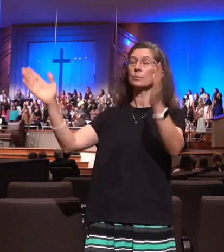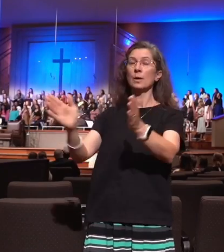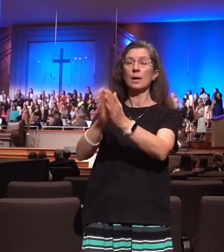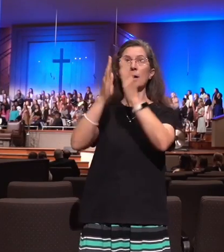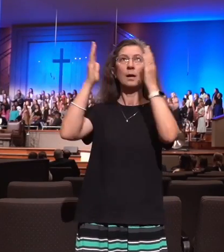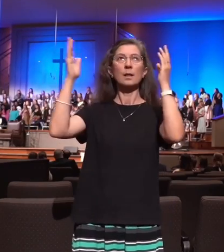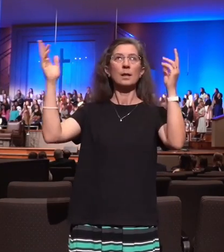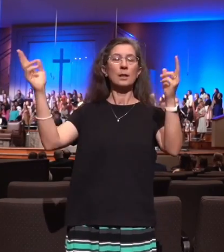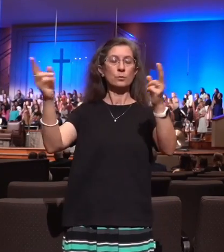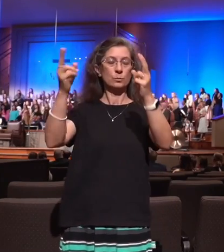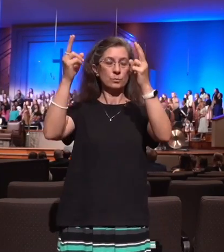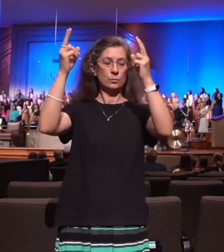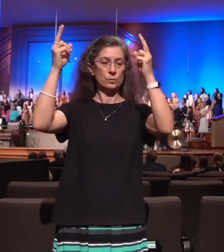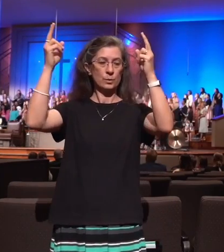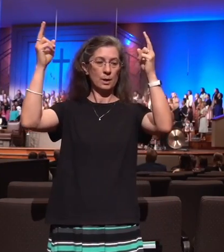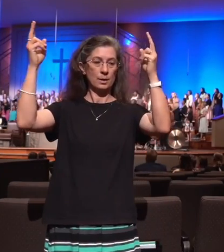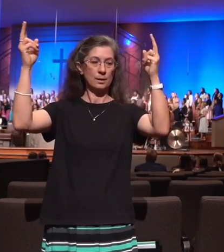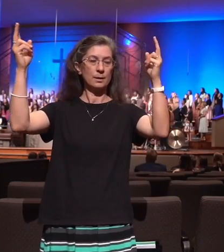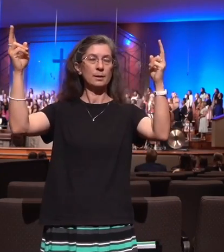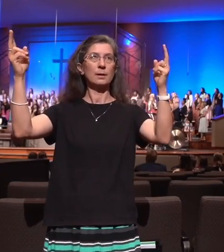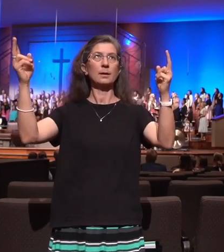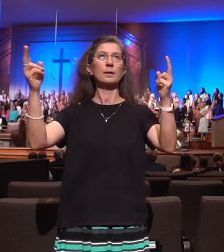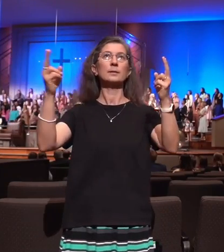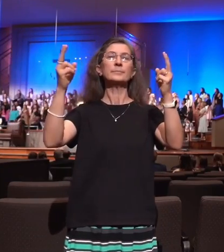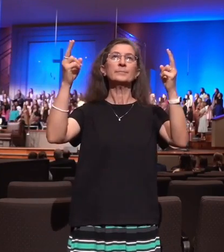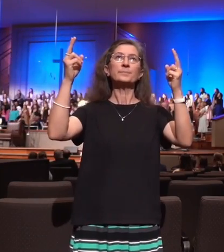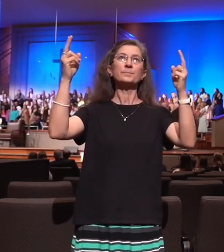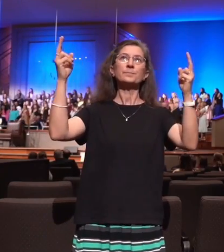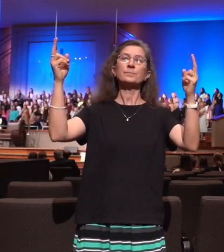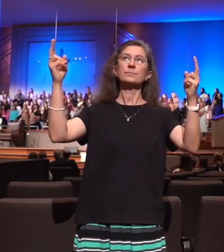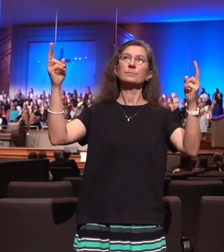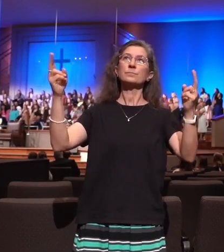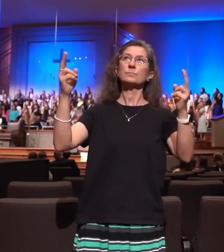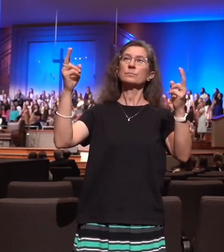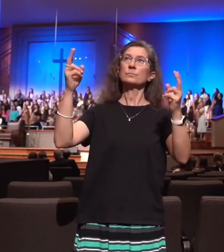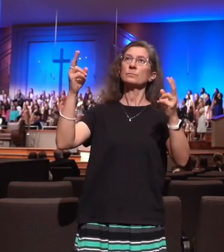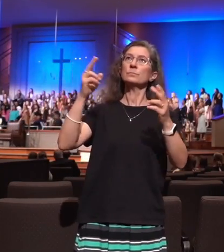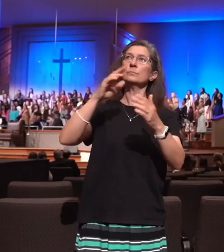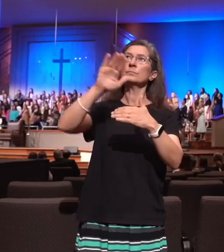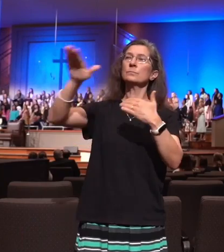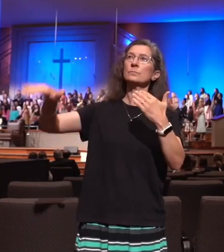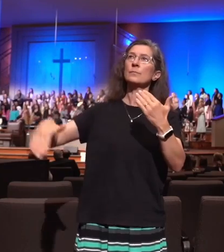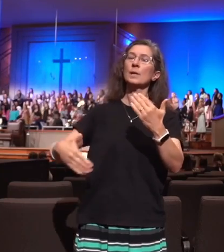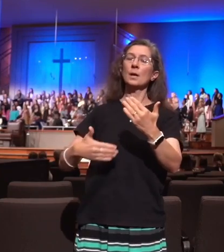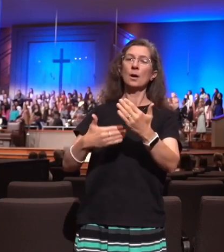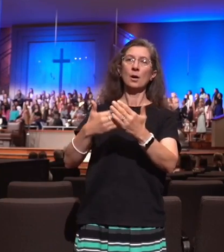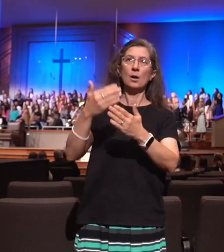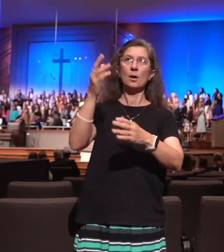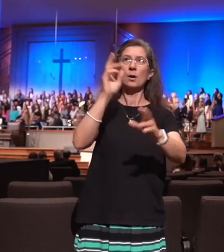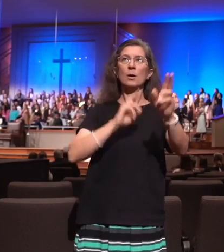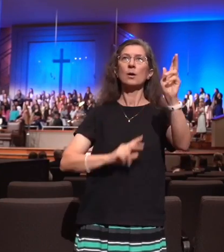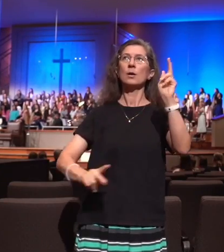alleluia. Let every hallelujah,